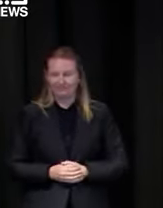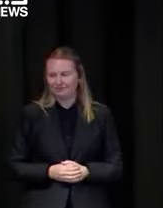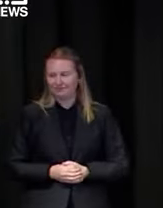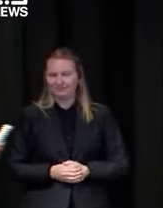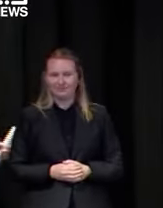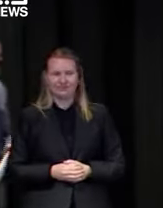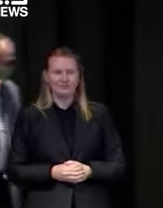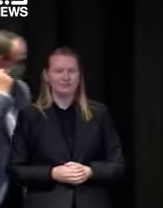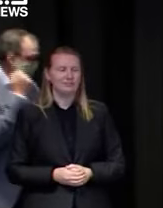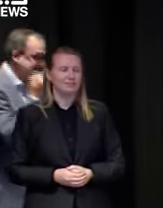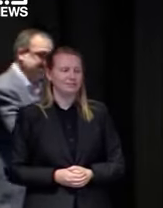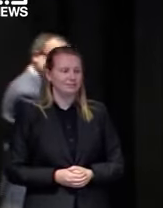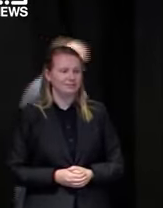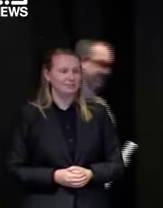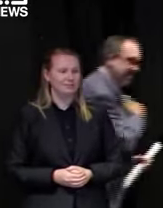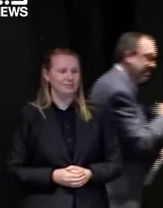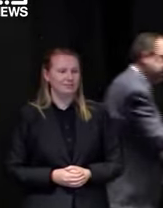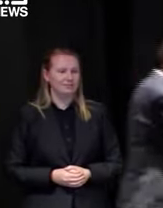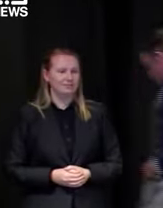minister